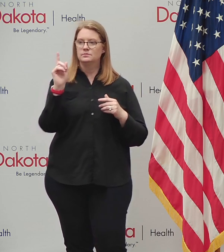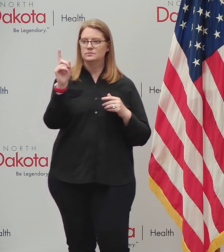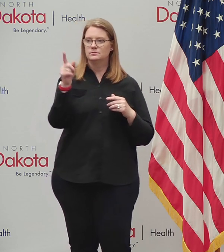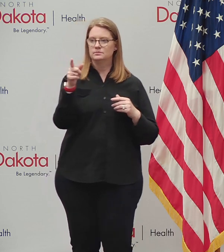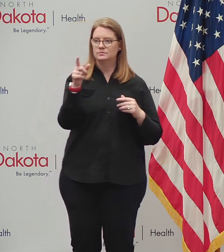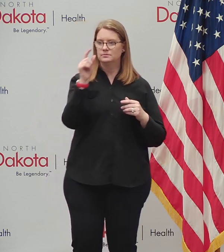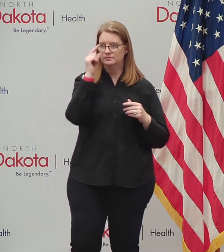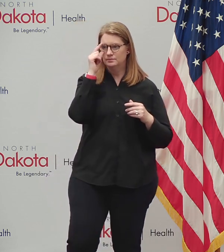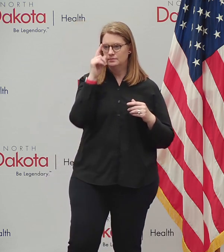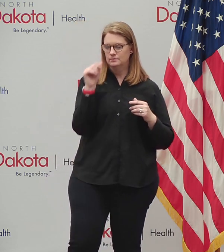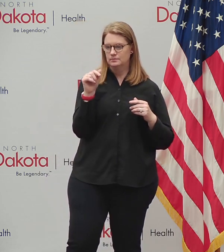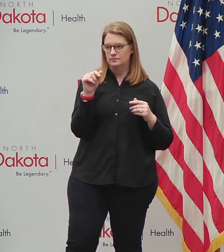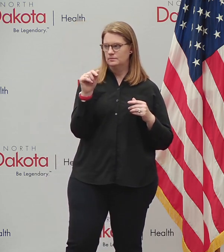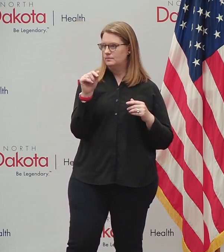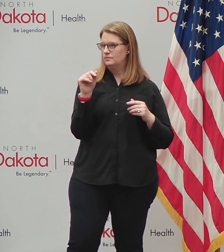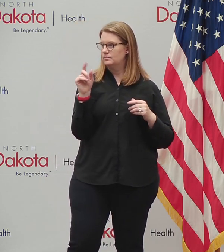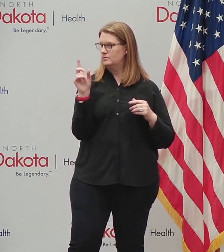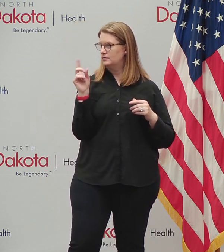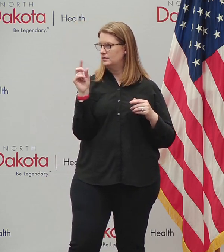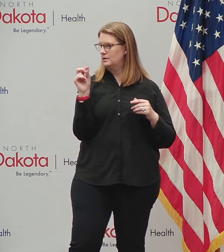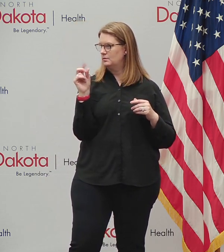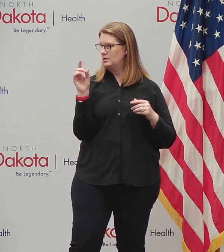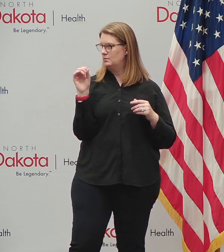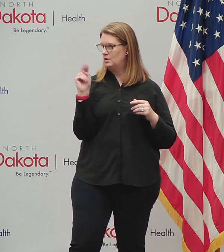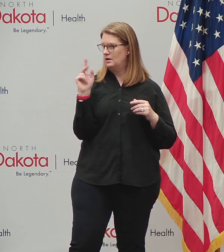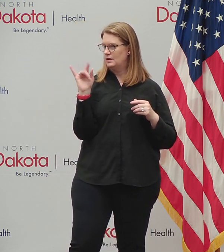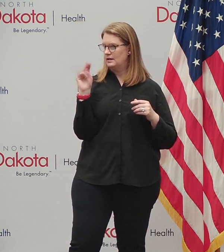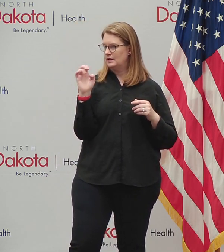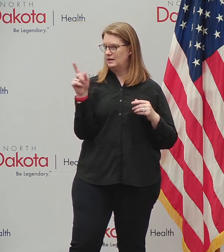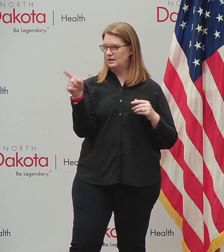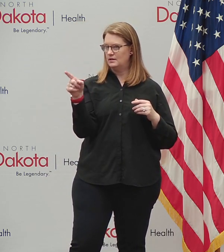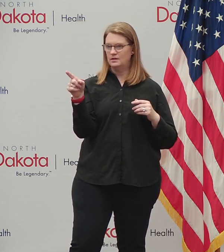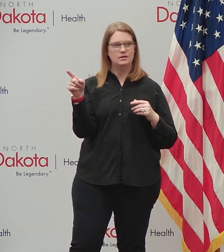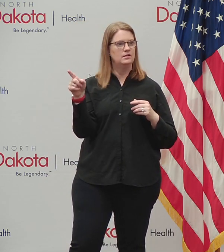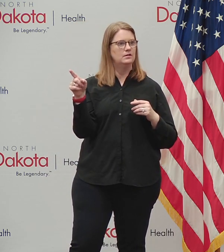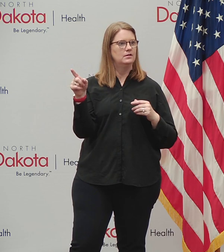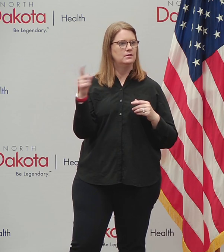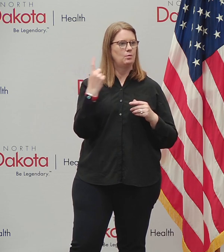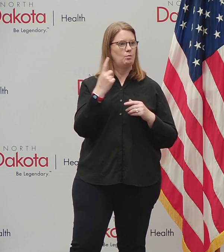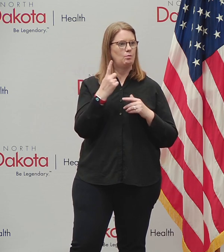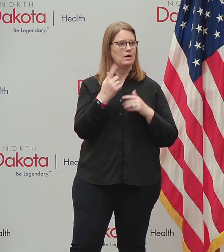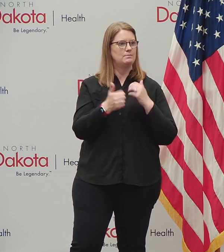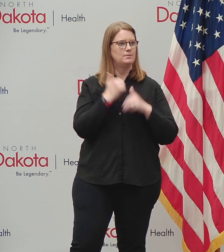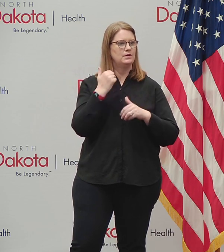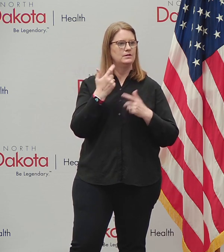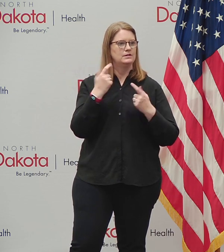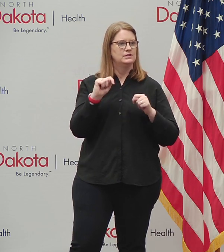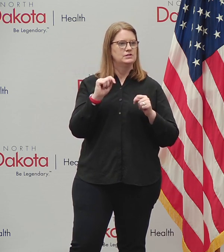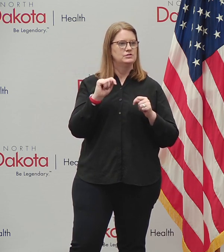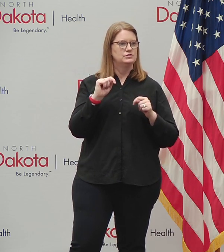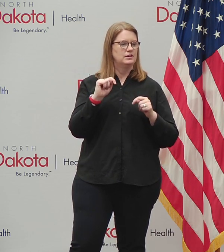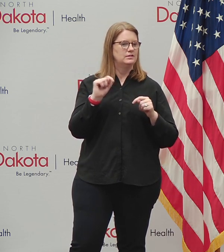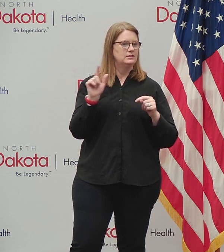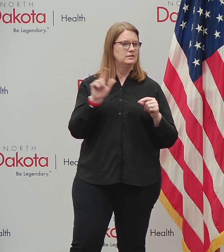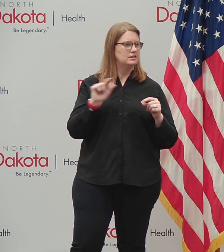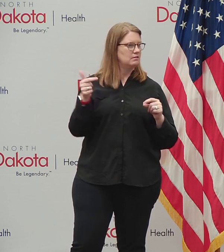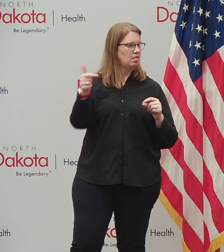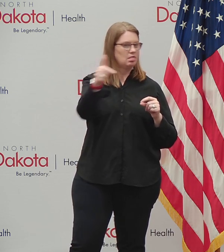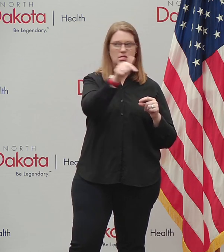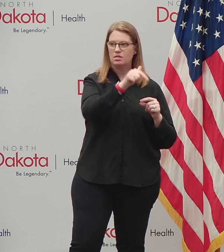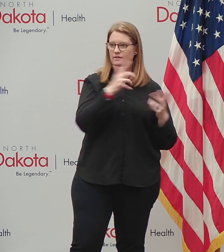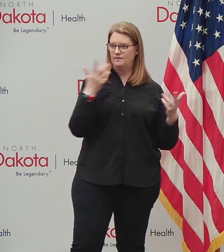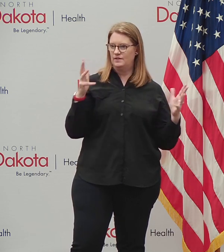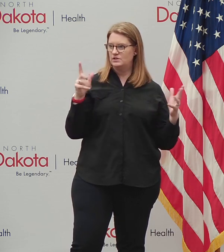Okay. we got one, one more online, I think. And then we're doing our, we're doing our one per. Sorry, guys, we're trying to get around the table. think we got to everybody.